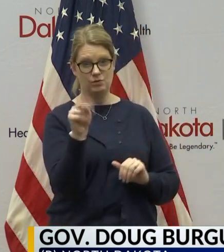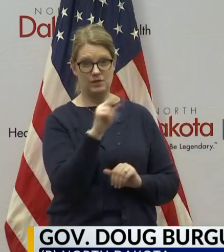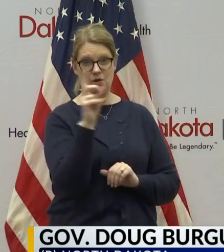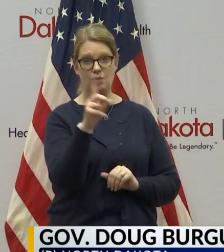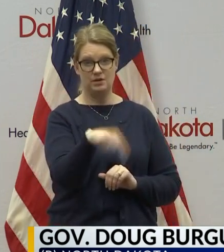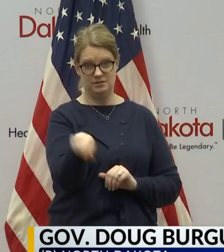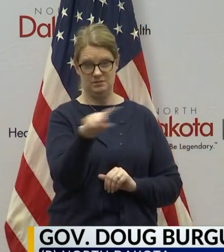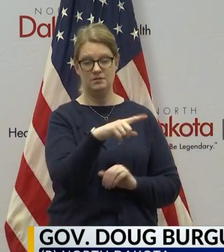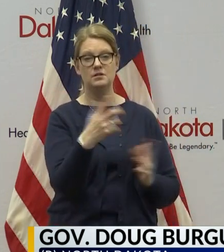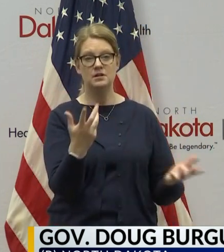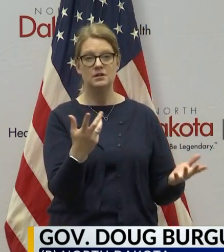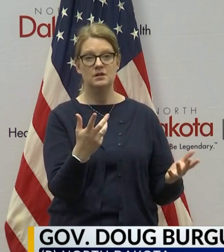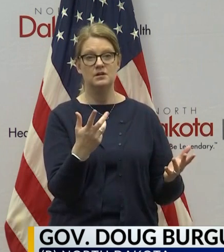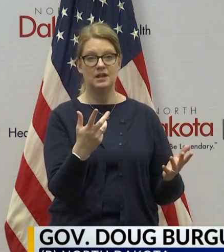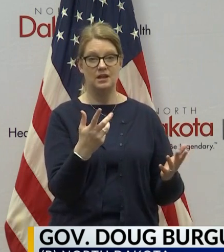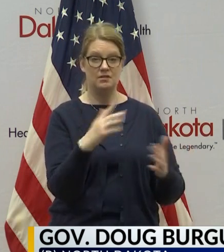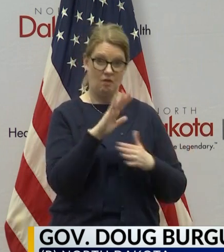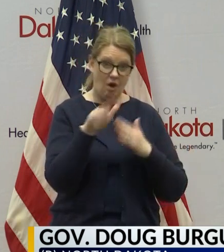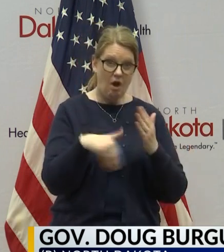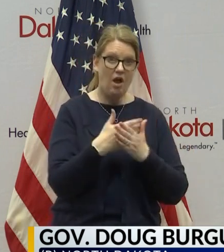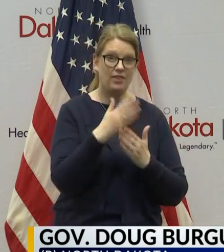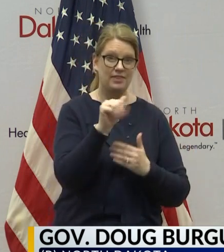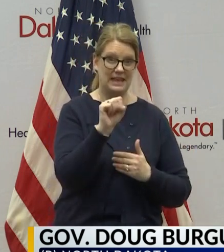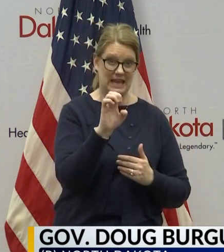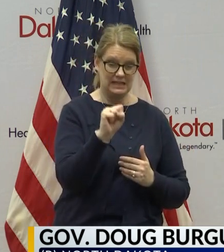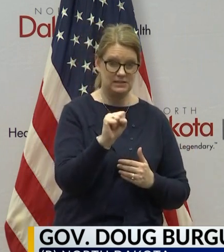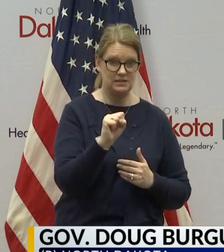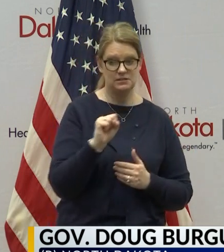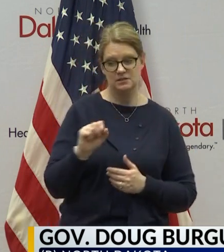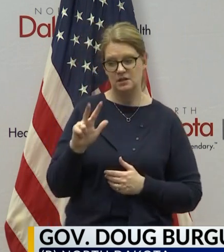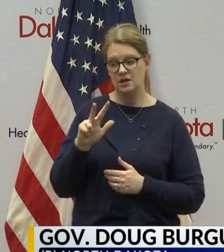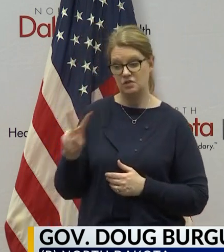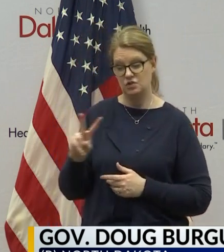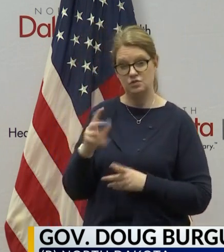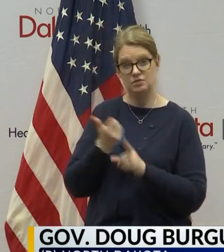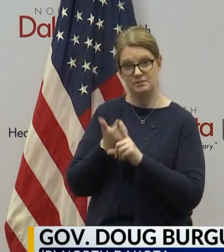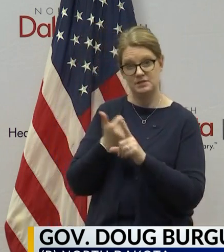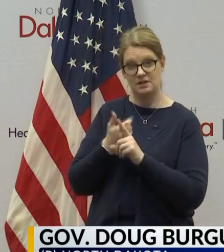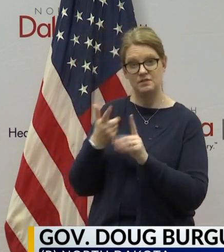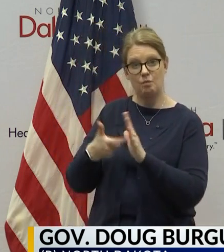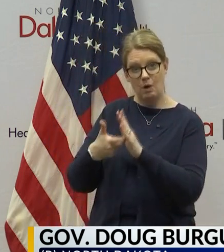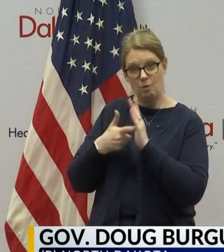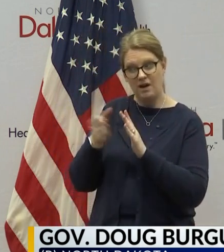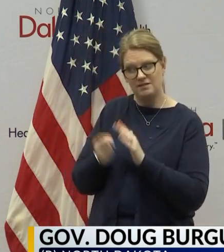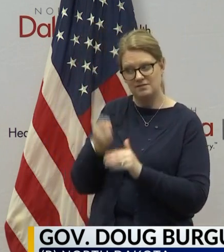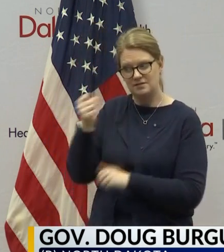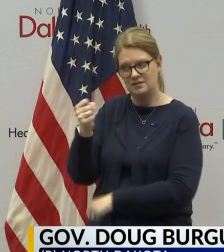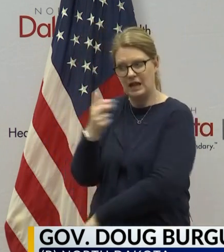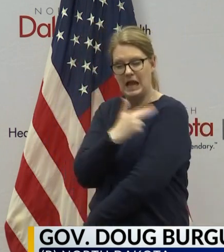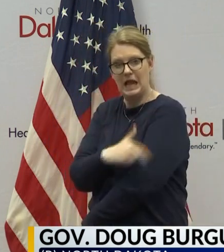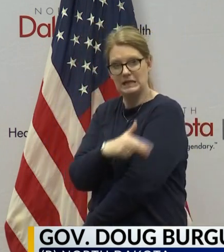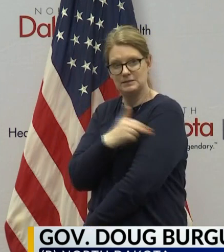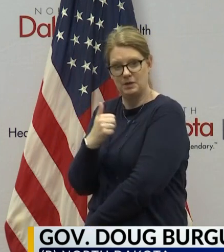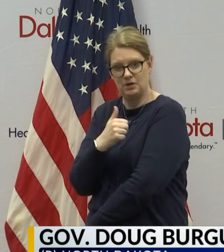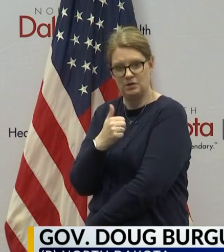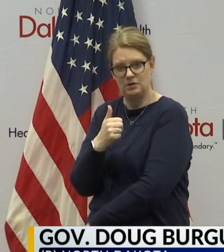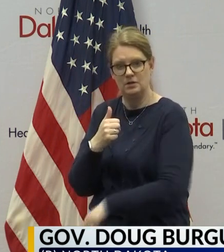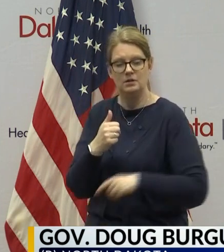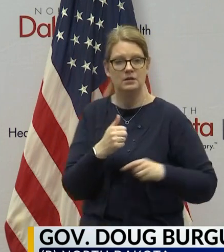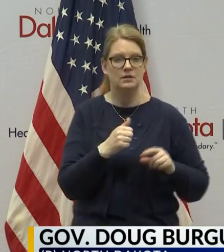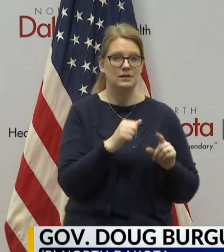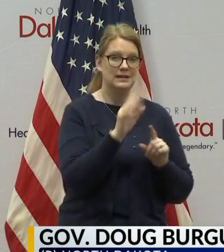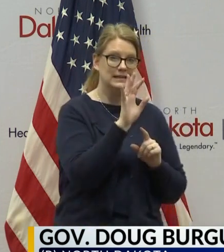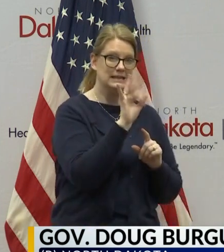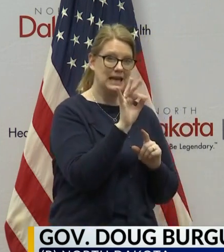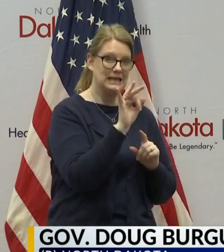understand that, yes, of the cases we've had, 32 of them have required hospitalization. Only 19 of those are